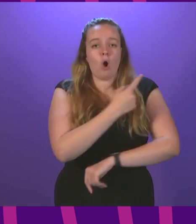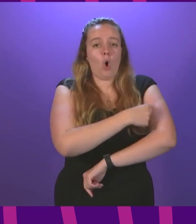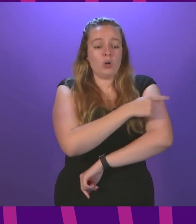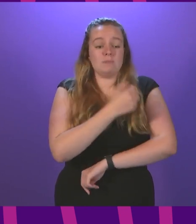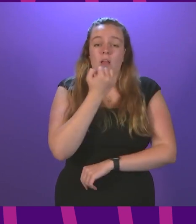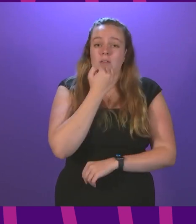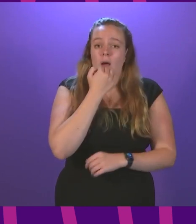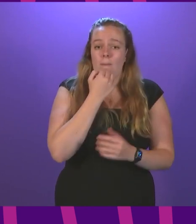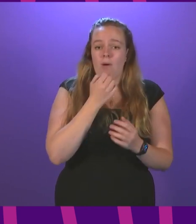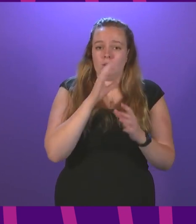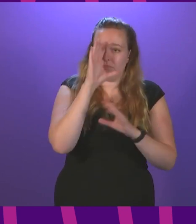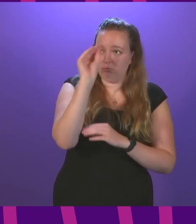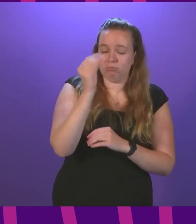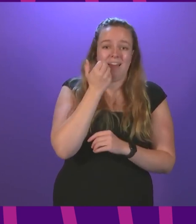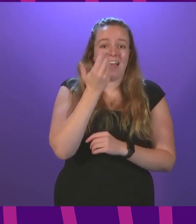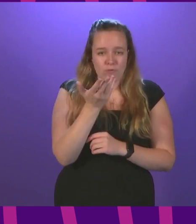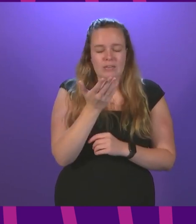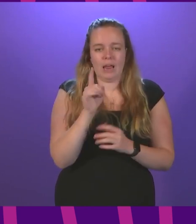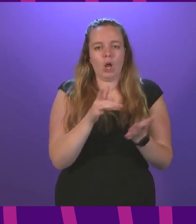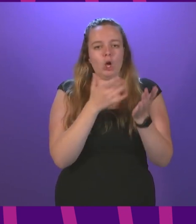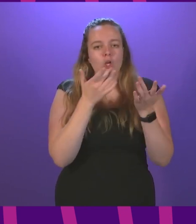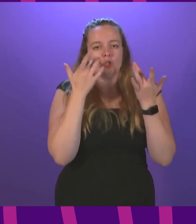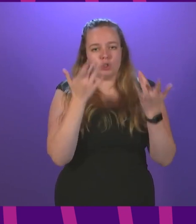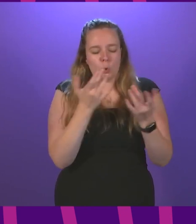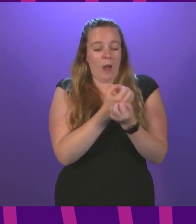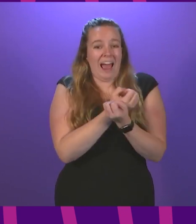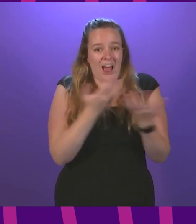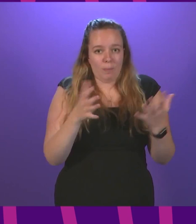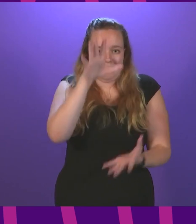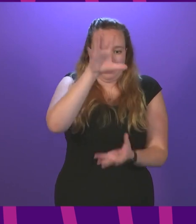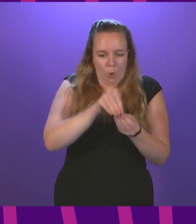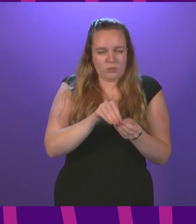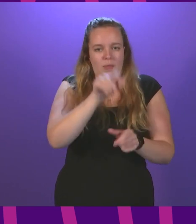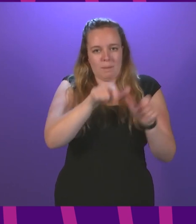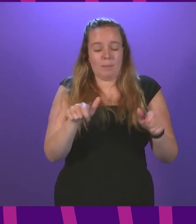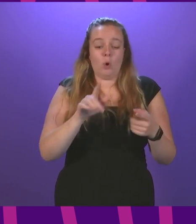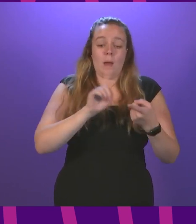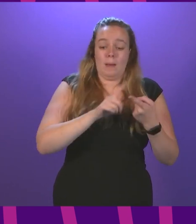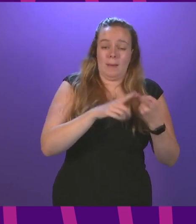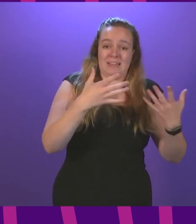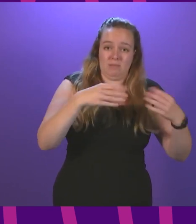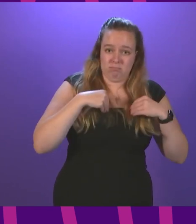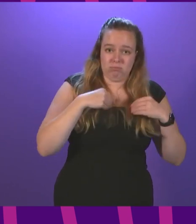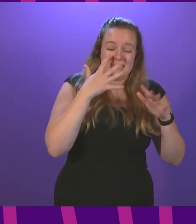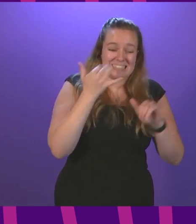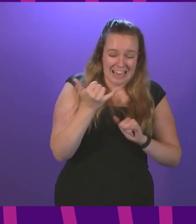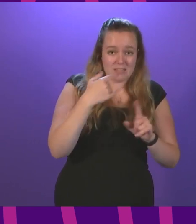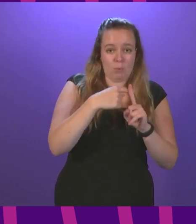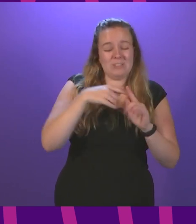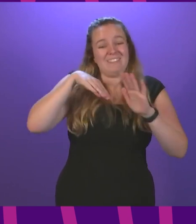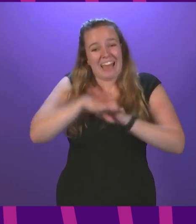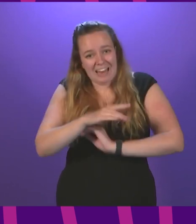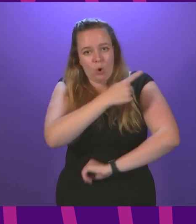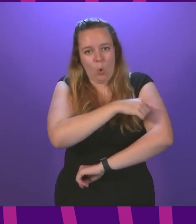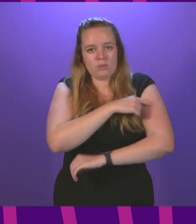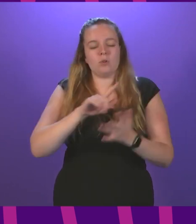figures that we report daily represent the total number of people who have first tested positive for COVID while in hospital